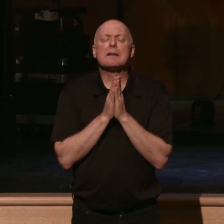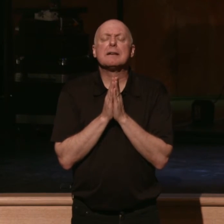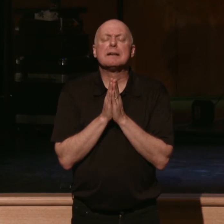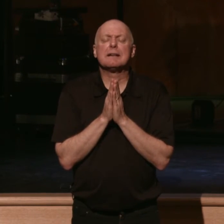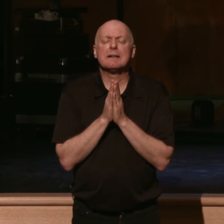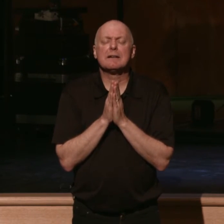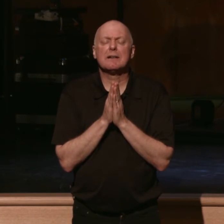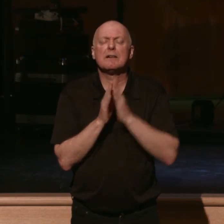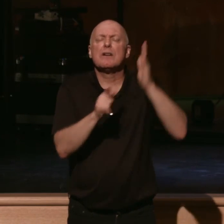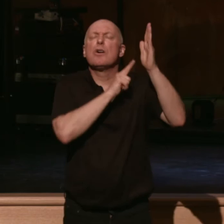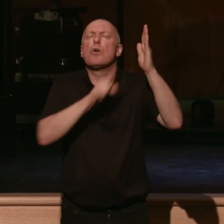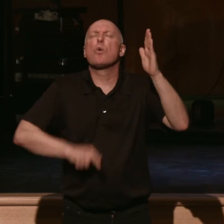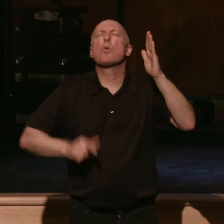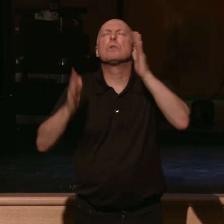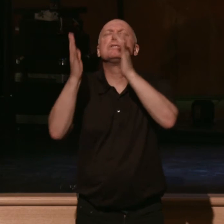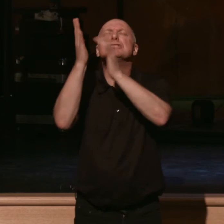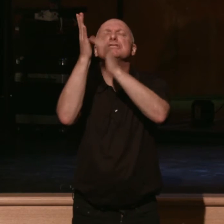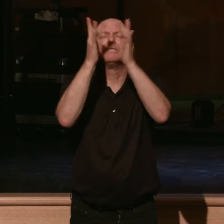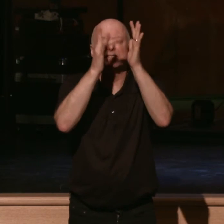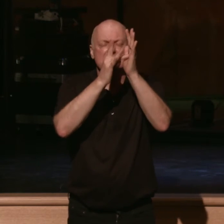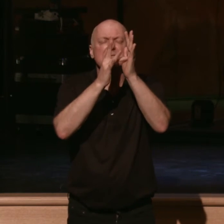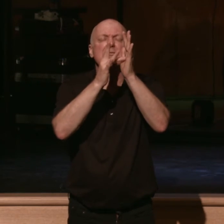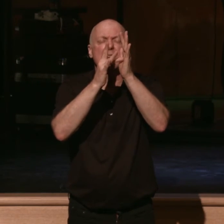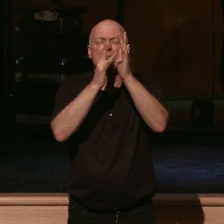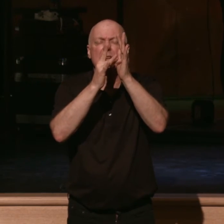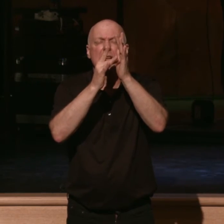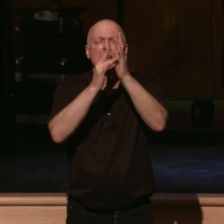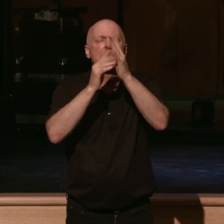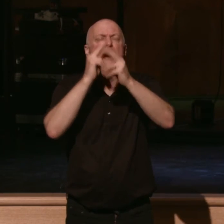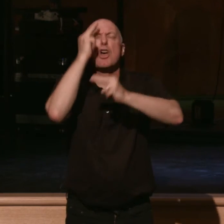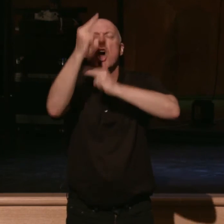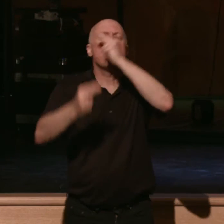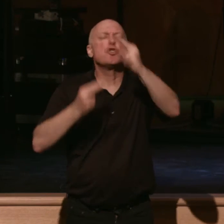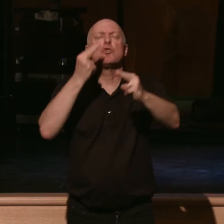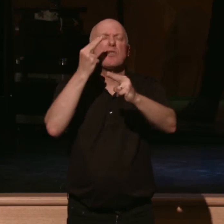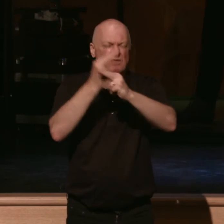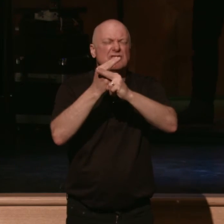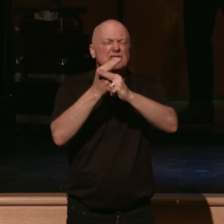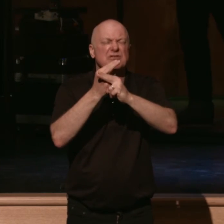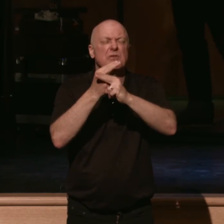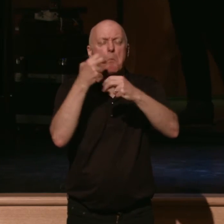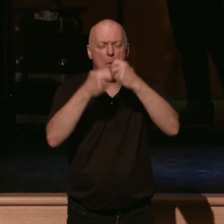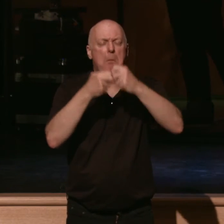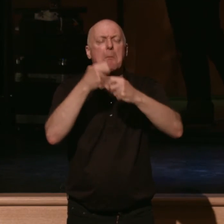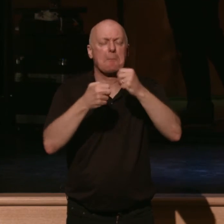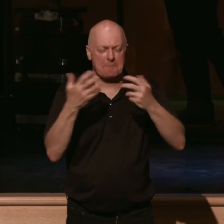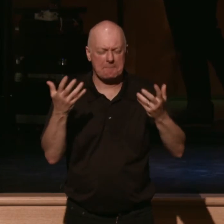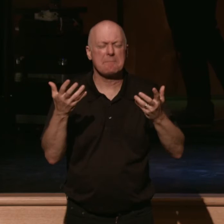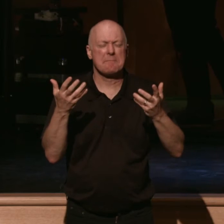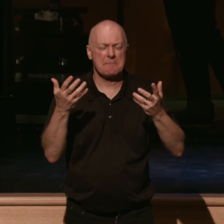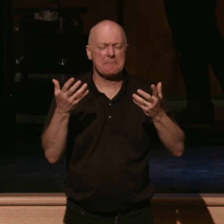Lord Jesus, is a universal condition of the human heart to complain,